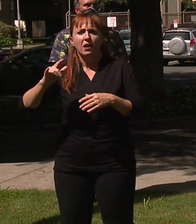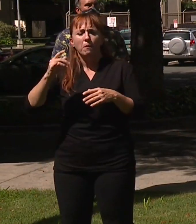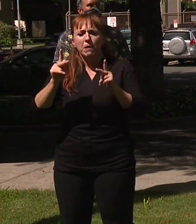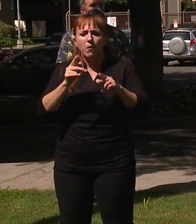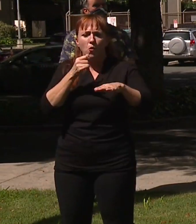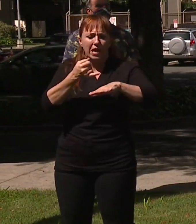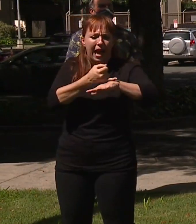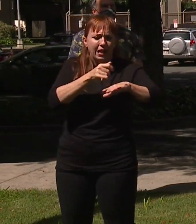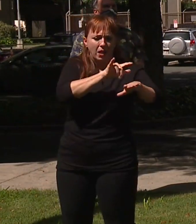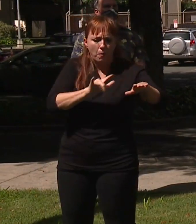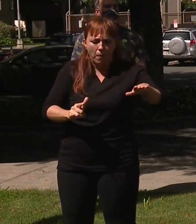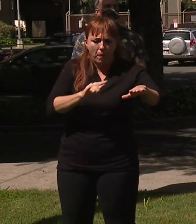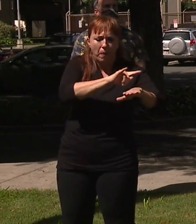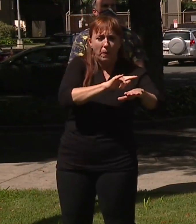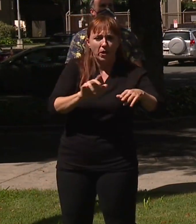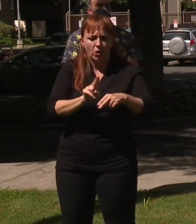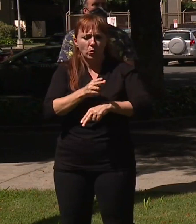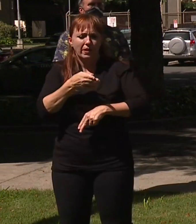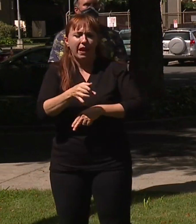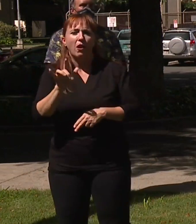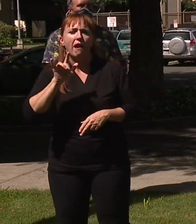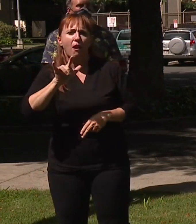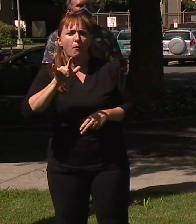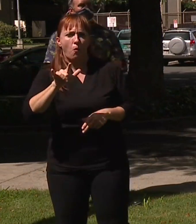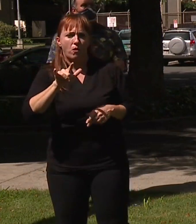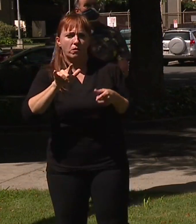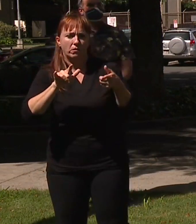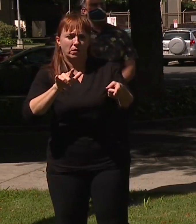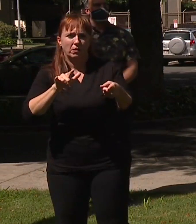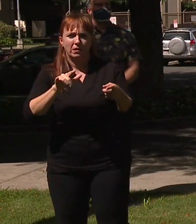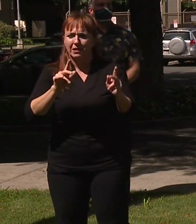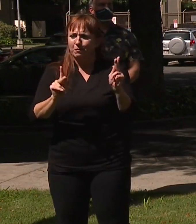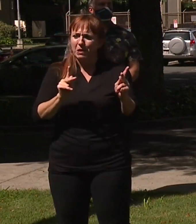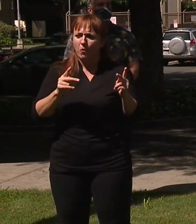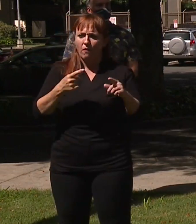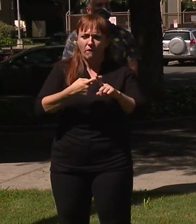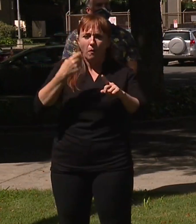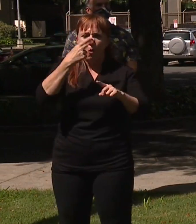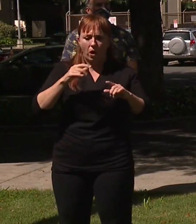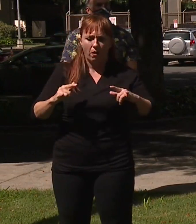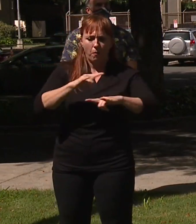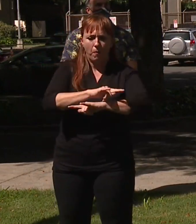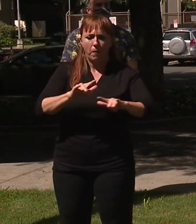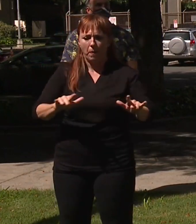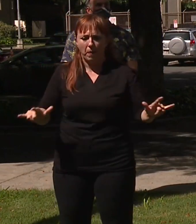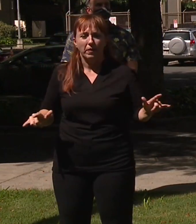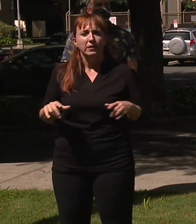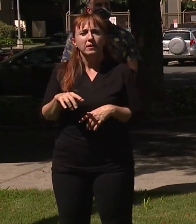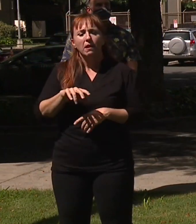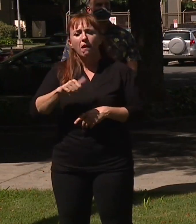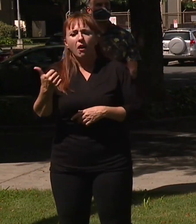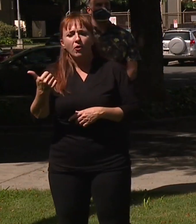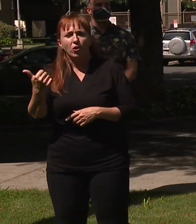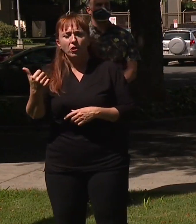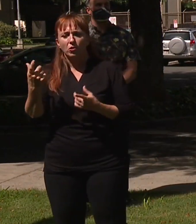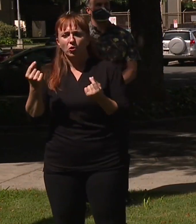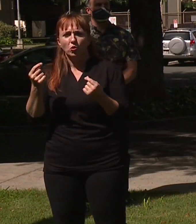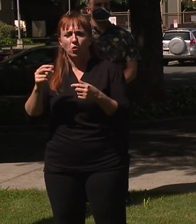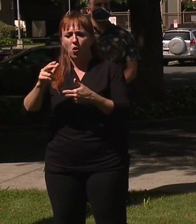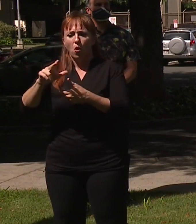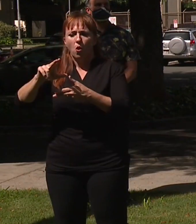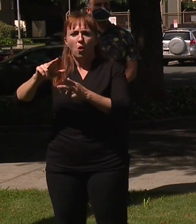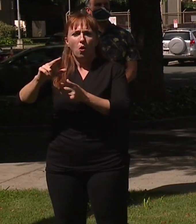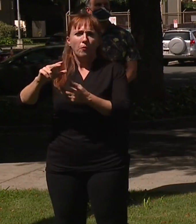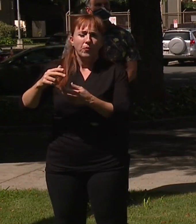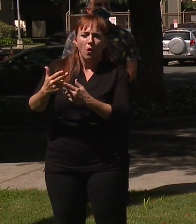It would go pretty fast because tens of thousands of people travel between the islands. The other one is to do surveillance testing in the resort area.